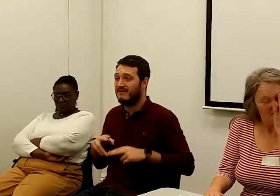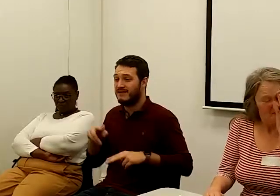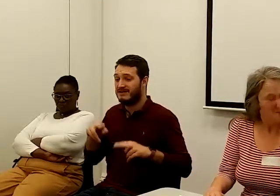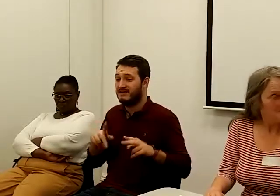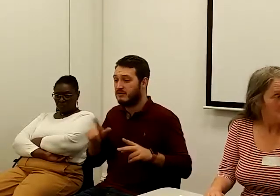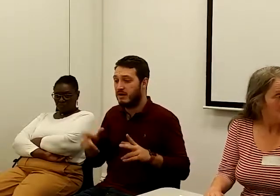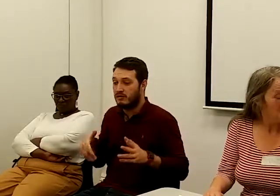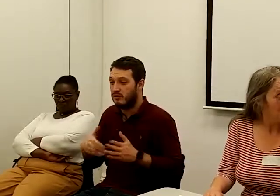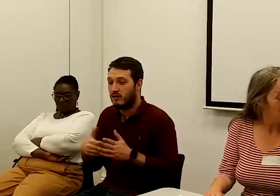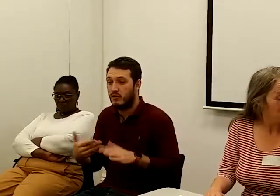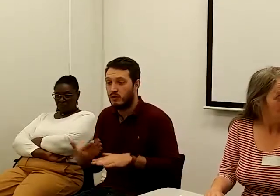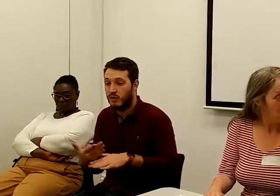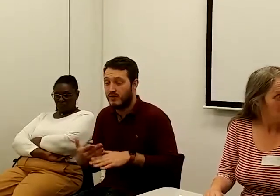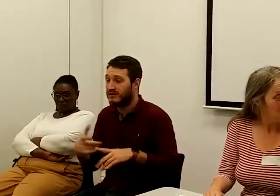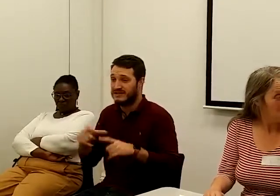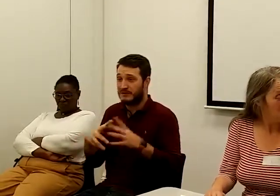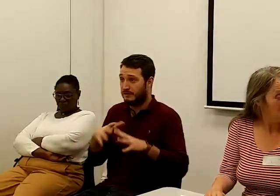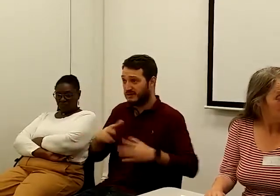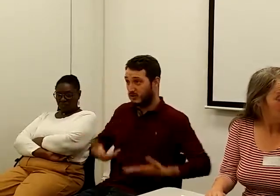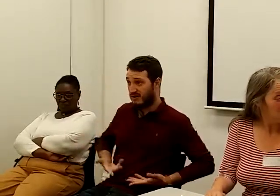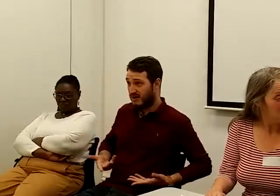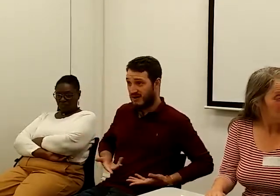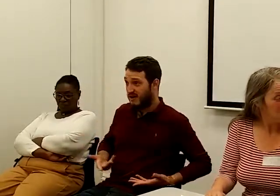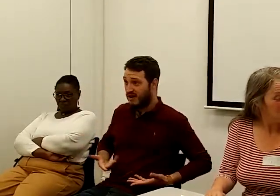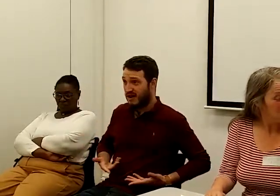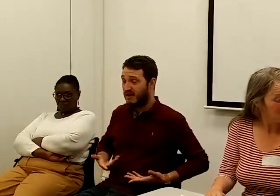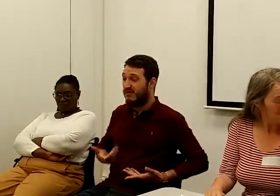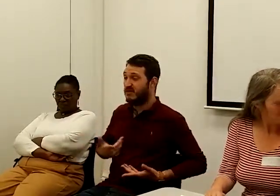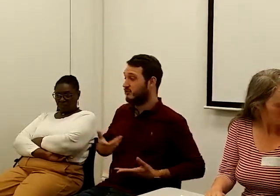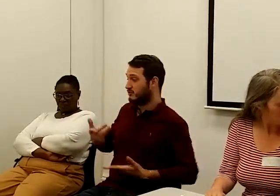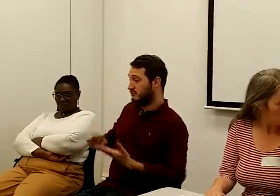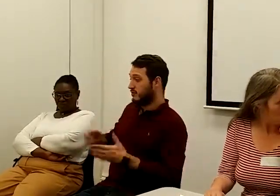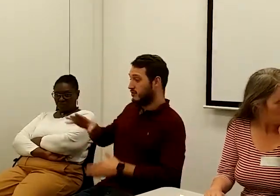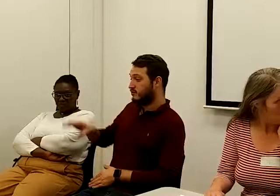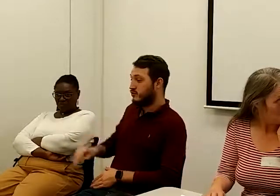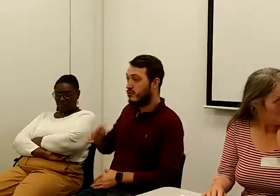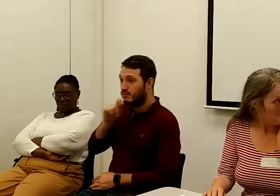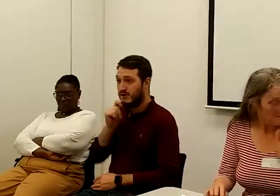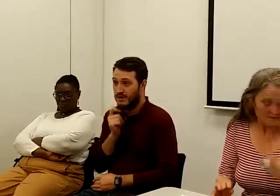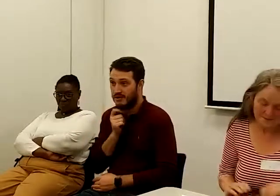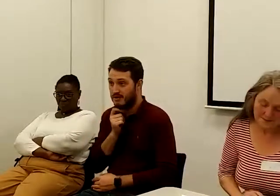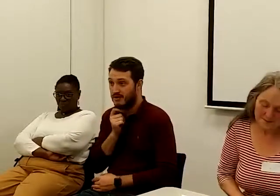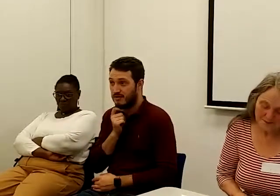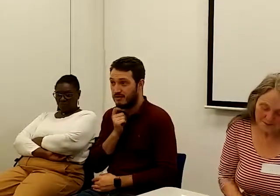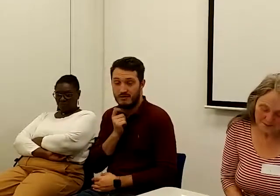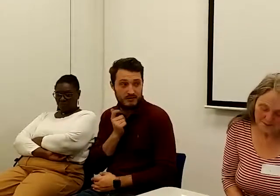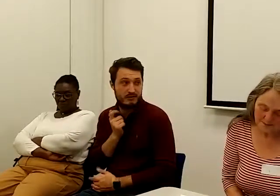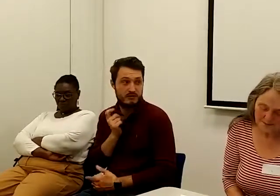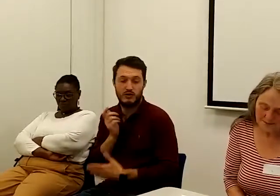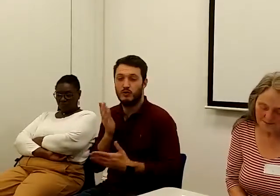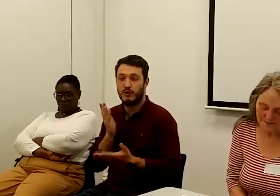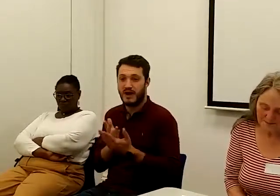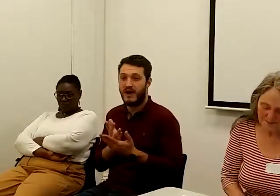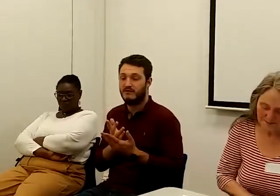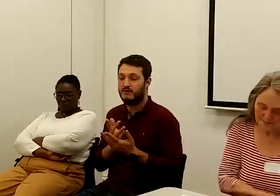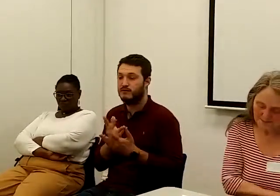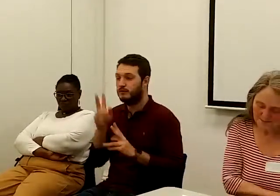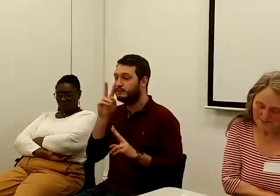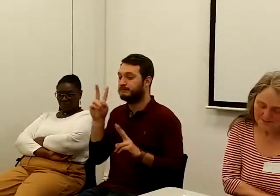DWP won't give a damn about that. They've just got the claimants' money and they're in trouble. So I think you've got to look at it from that angle as well.